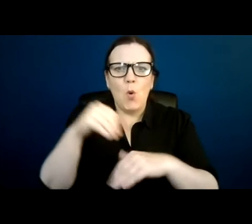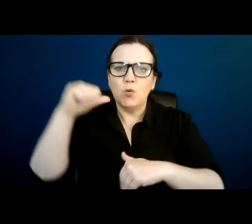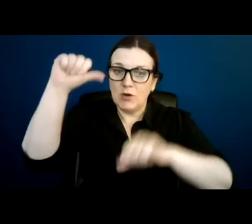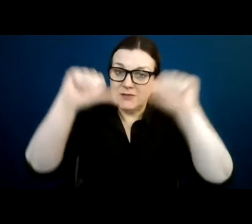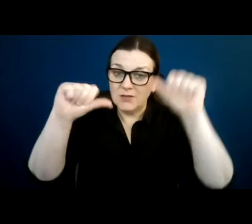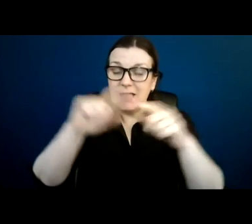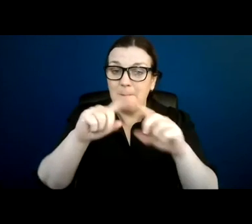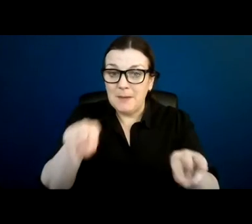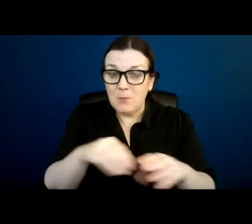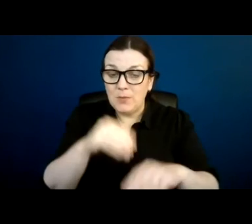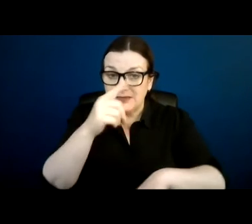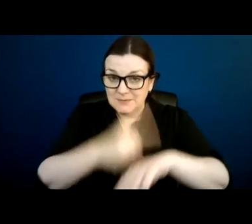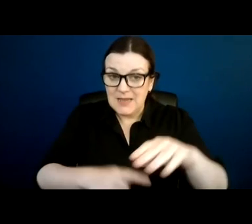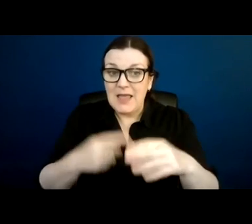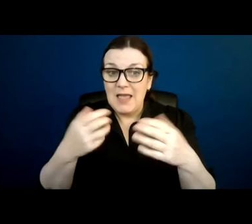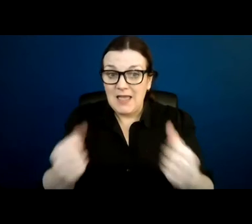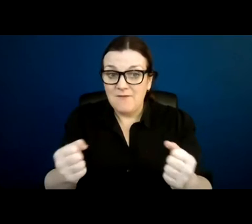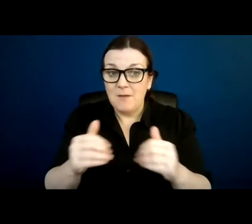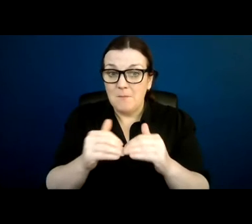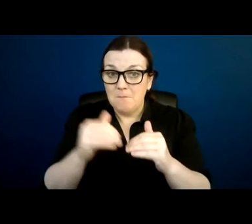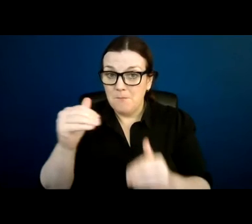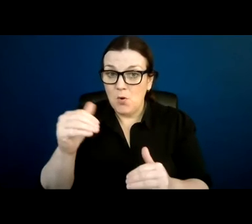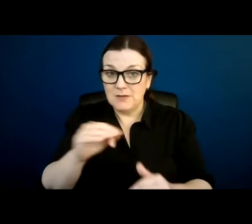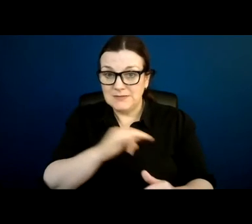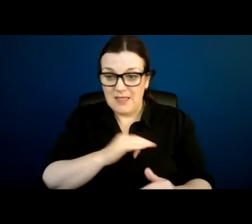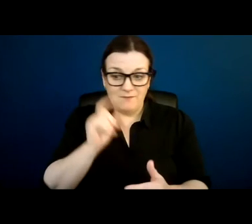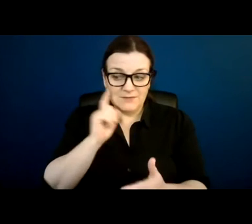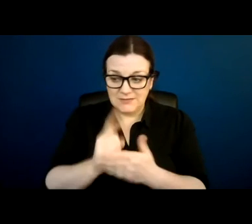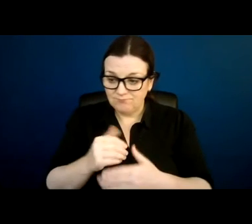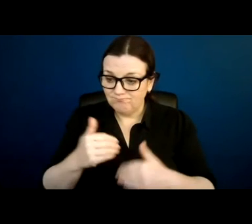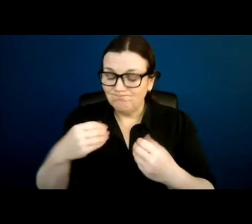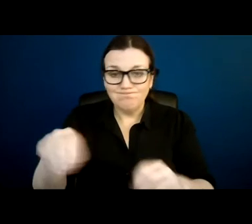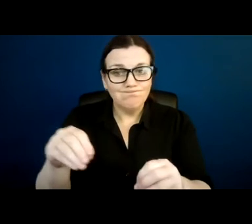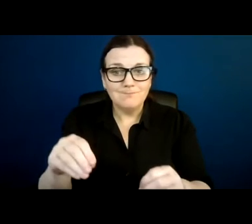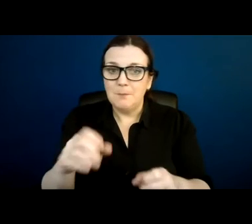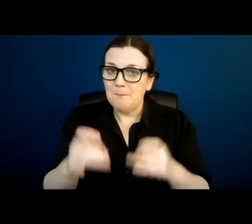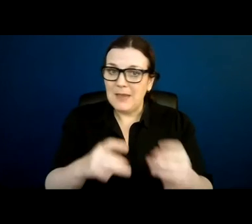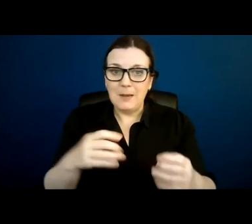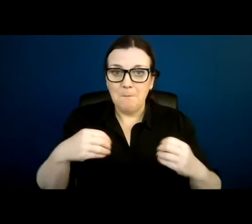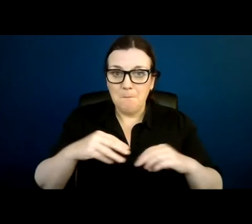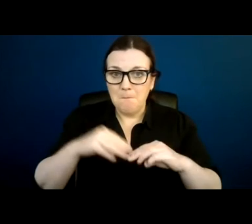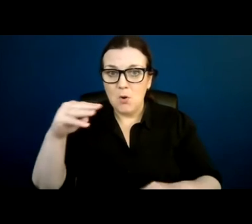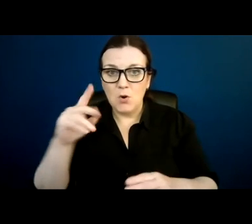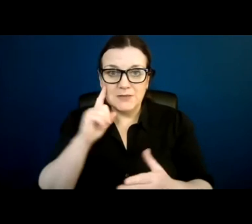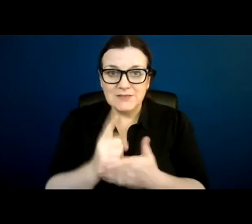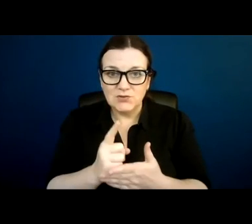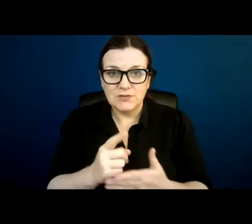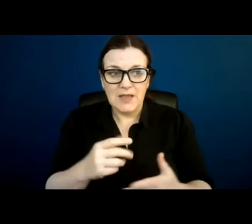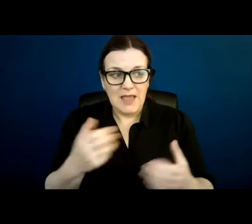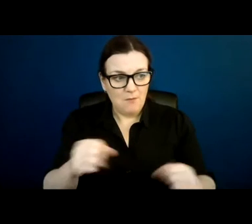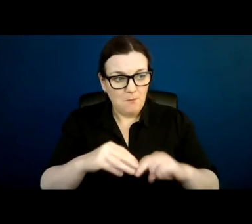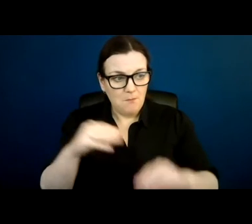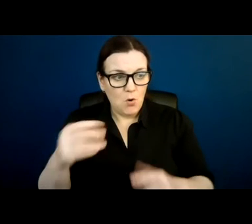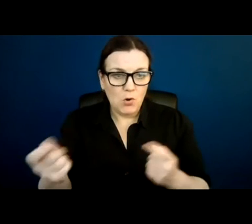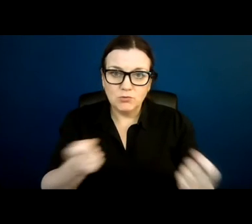disabilities who have more self-determination, those who make more decisions, those who have more control over their